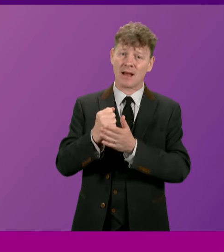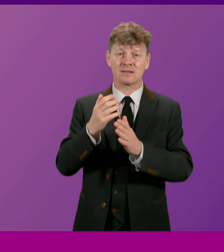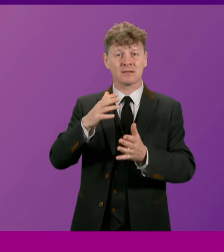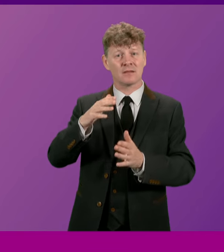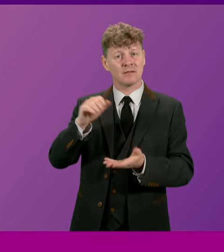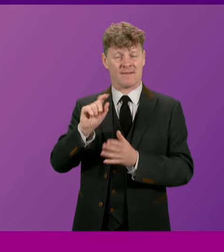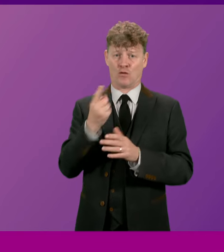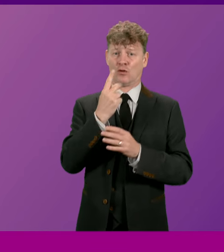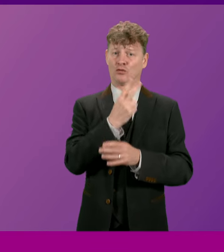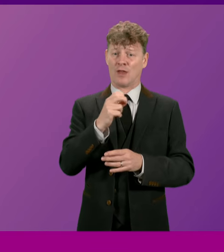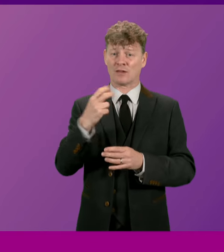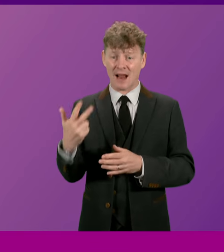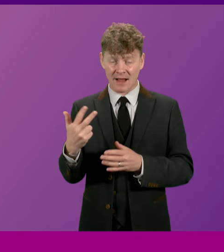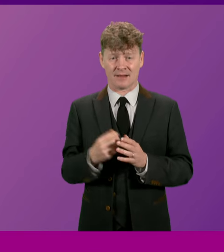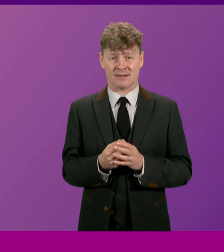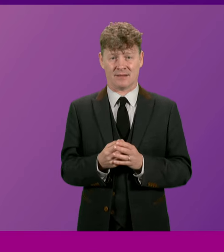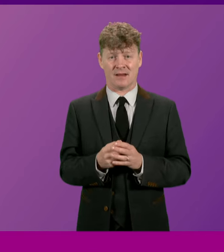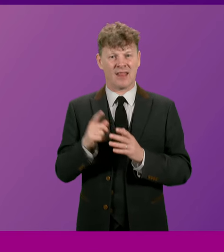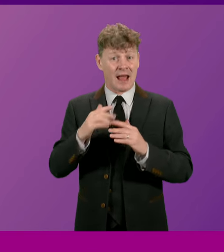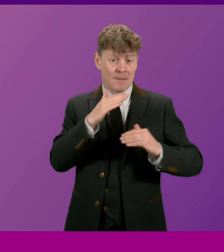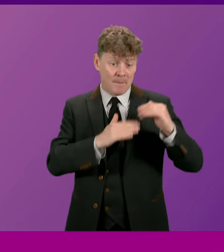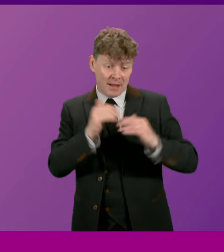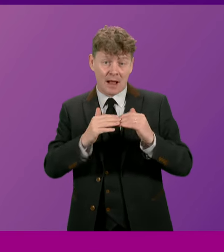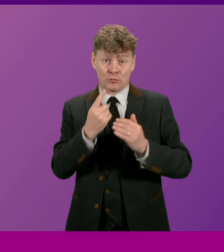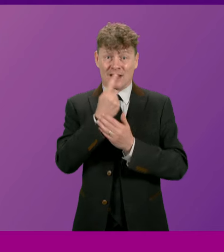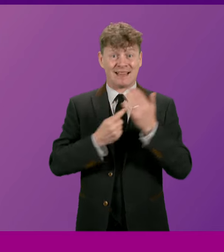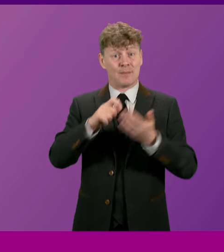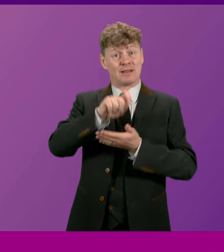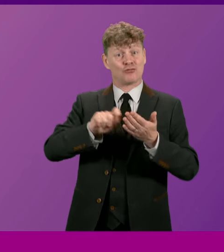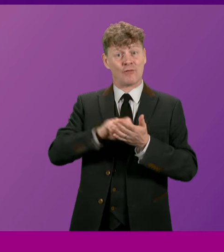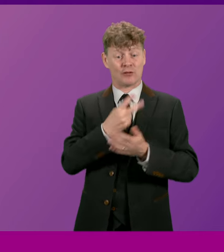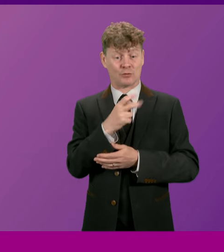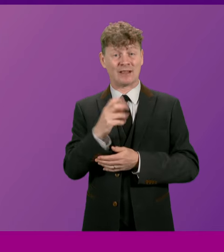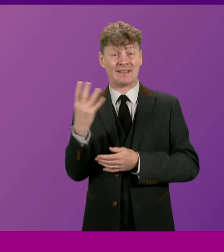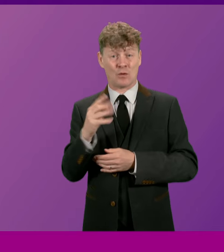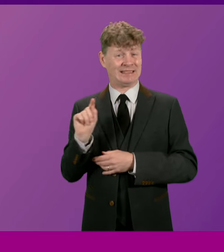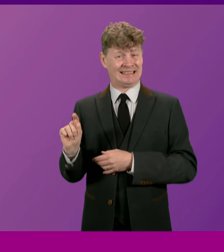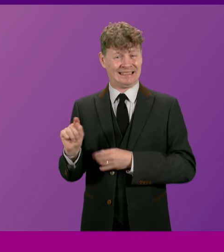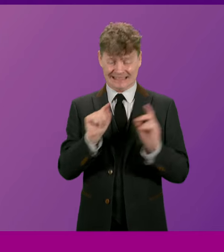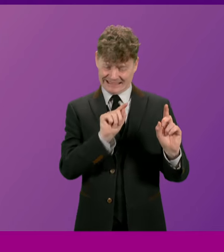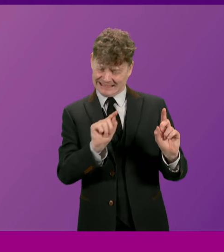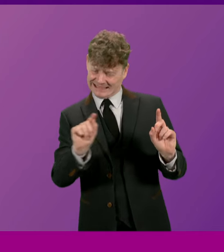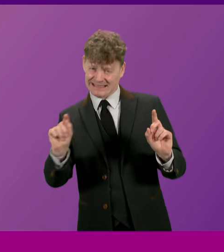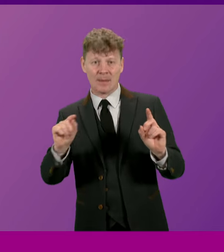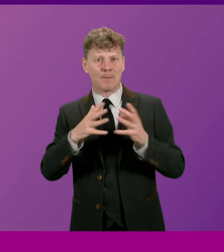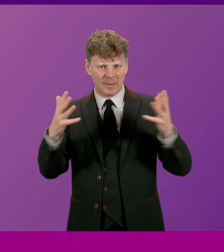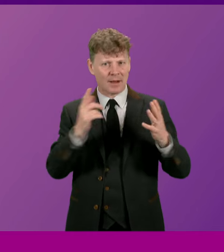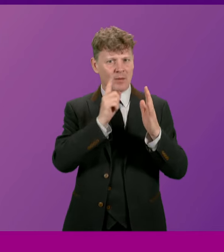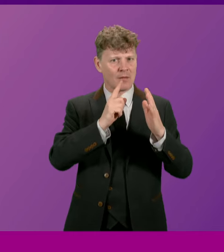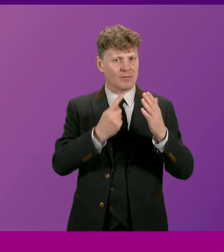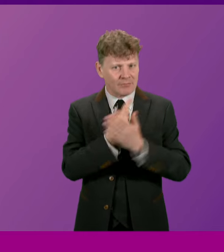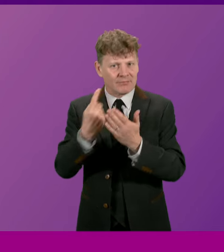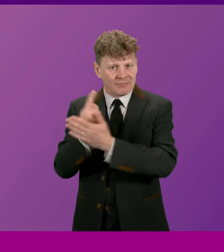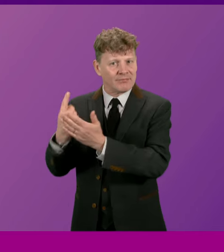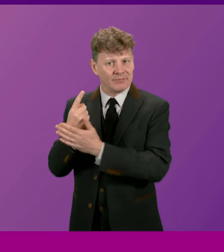and the build-up to the independence referendum in 2014. These were all landmark moments that brought